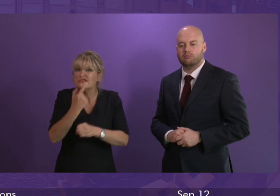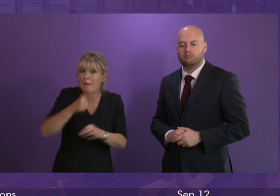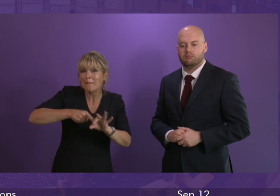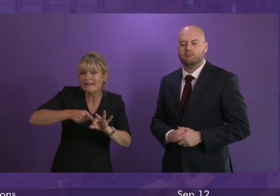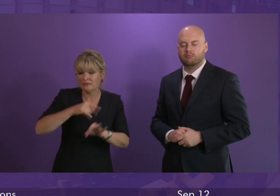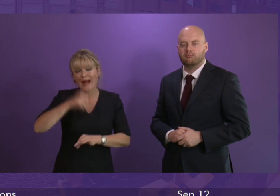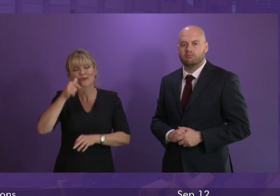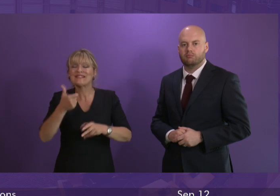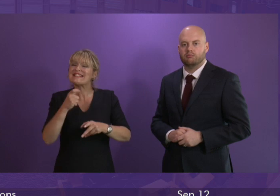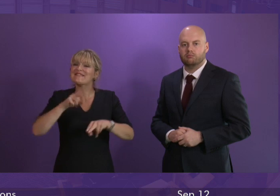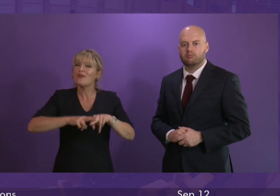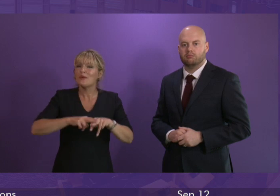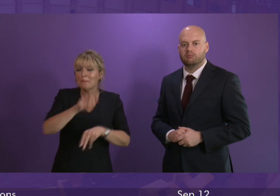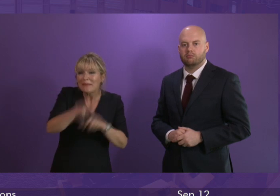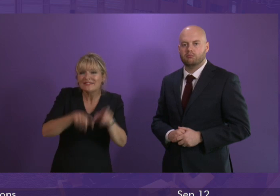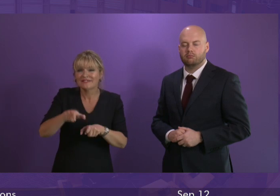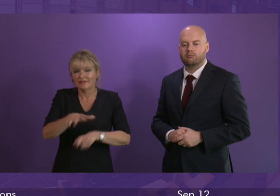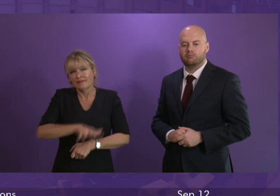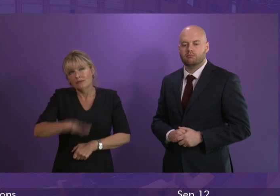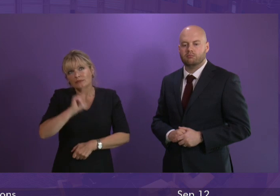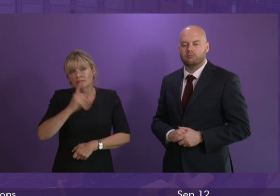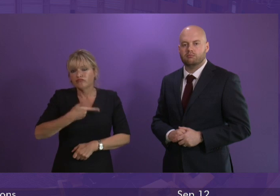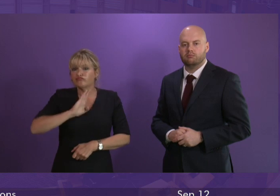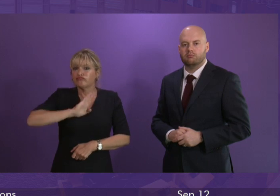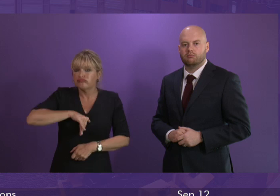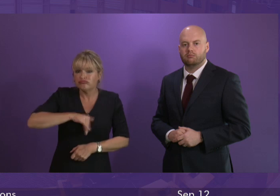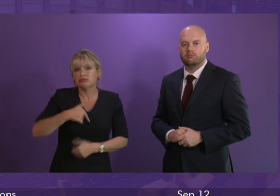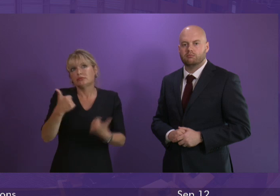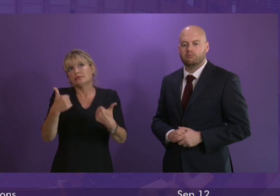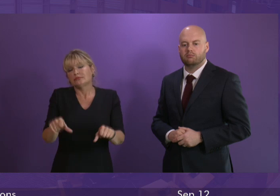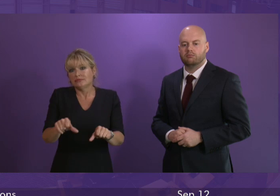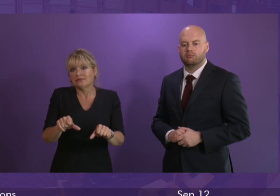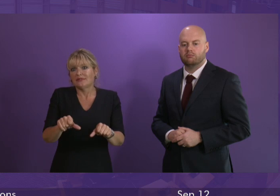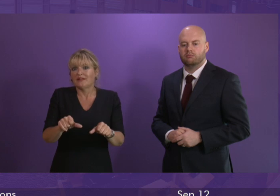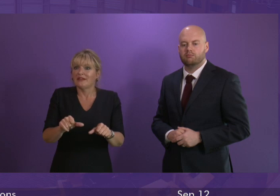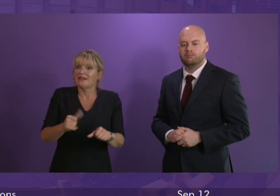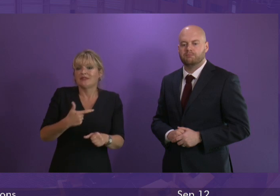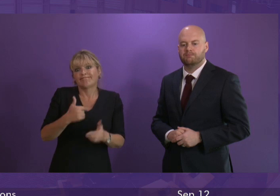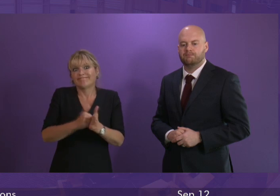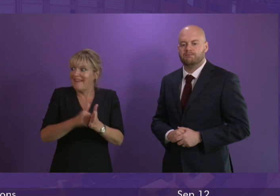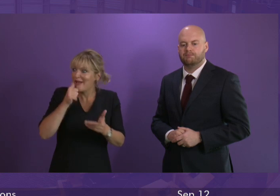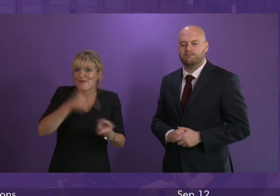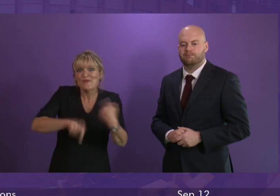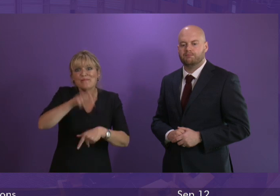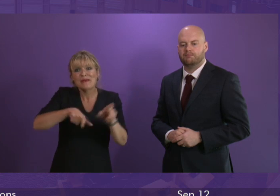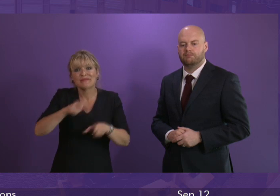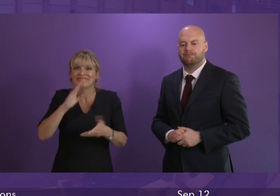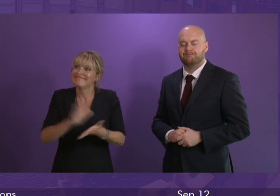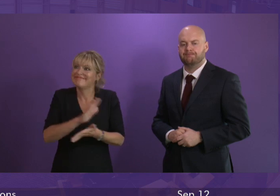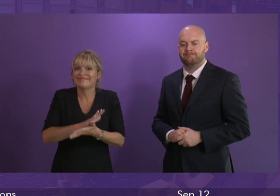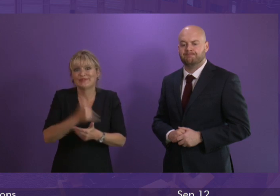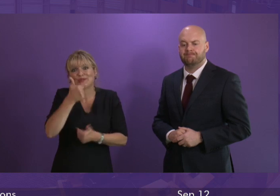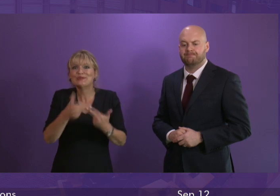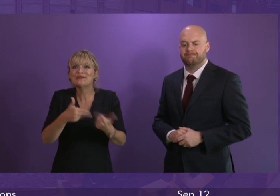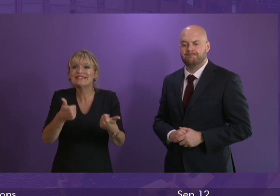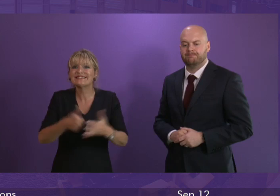fibrosis patients and their families across the country today who are very relieved about this and I know that everybody will welcome what is exceptionally good news.